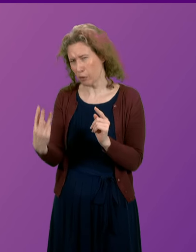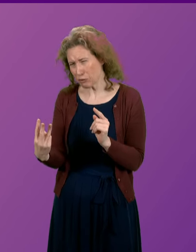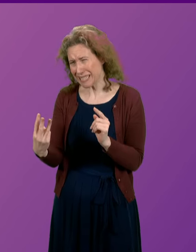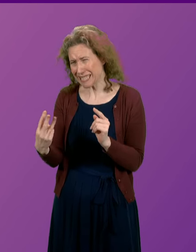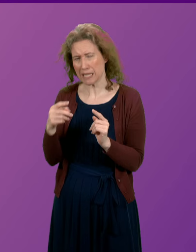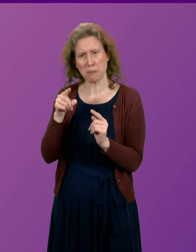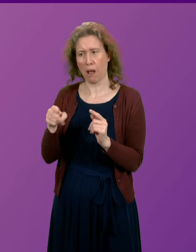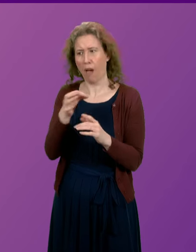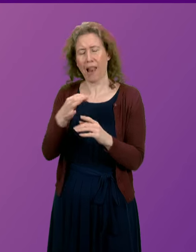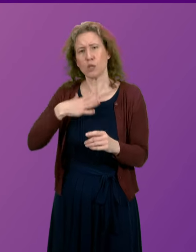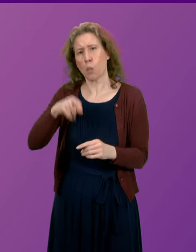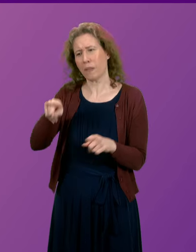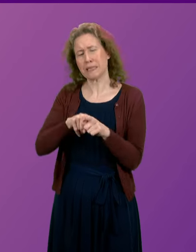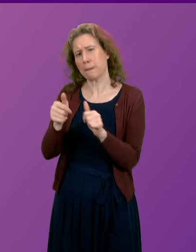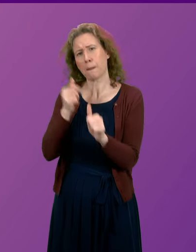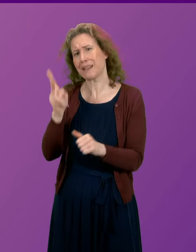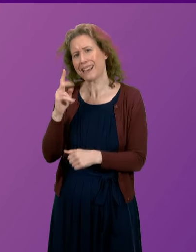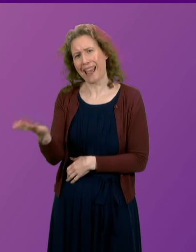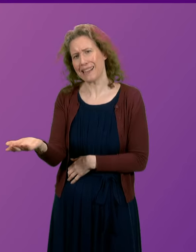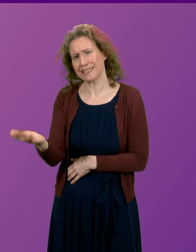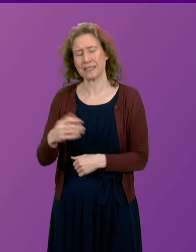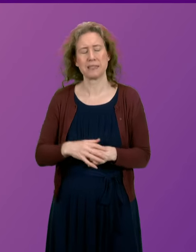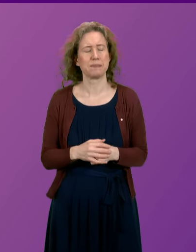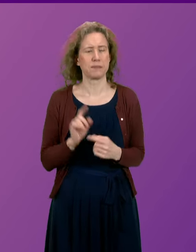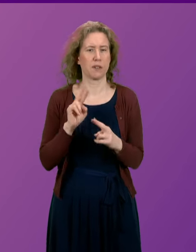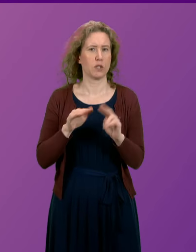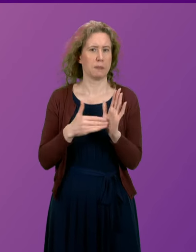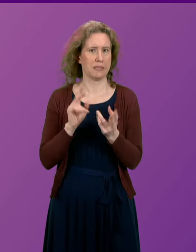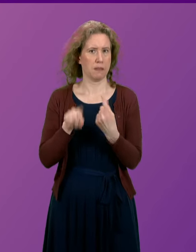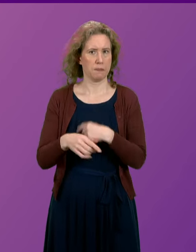be against the wishes of the Islanders? First Minister.